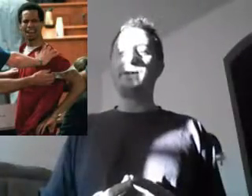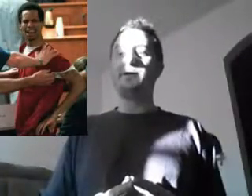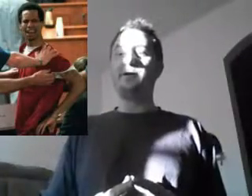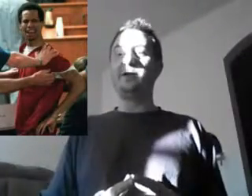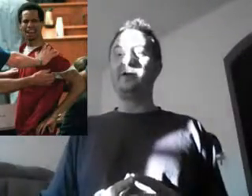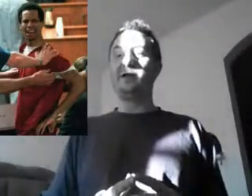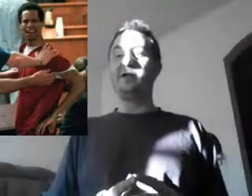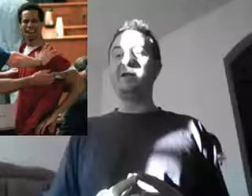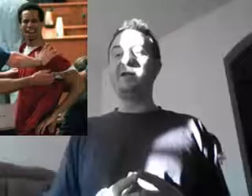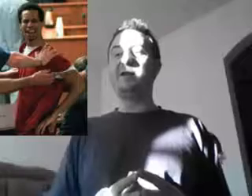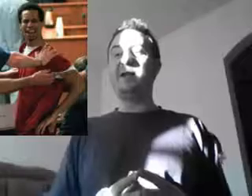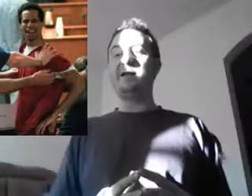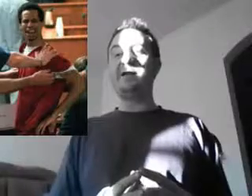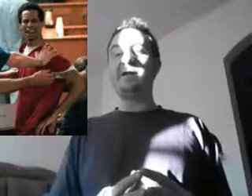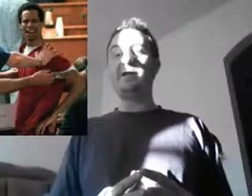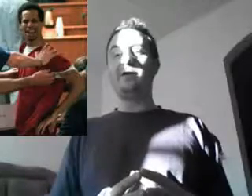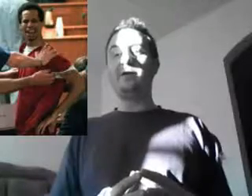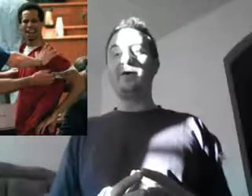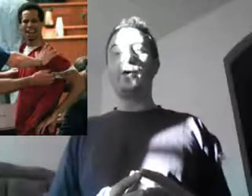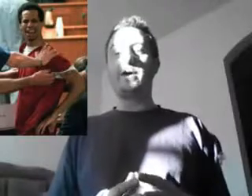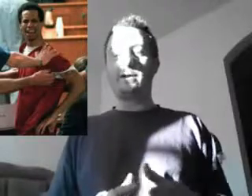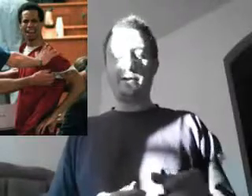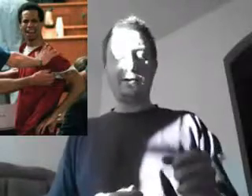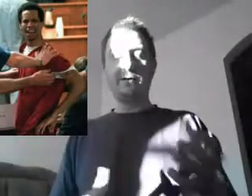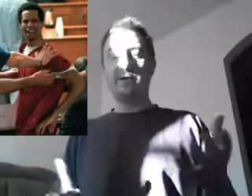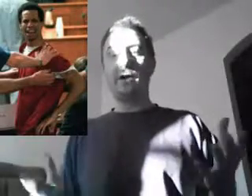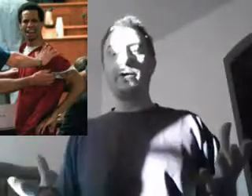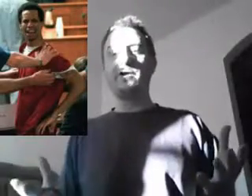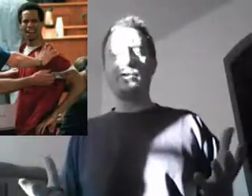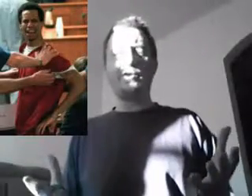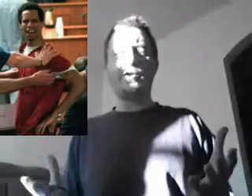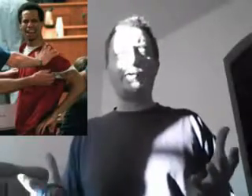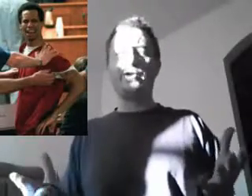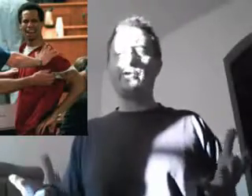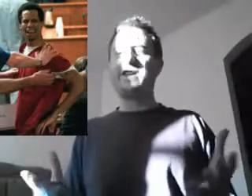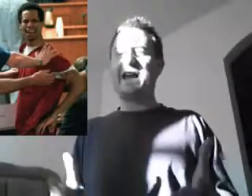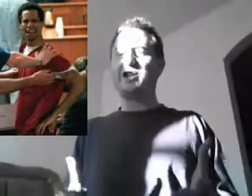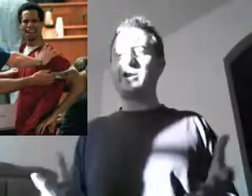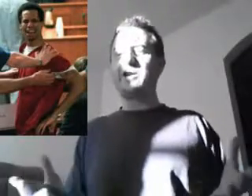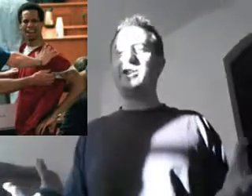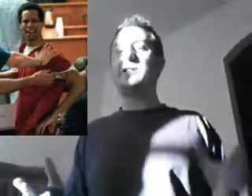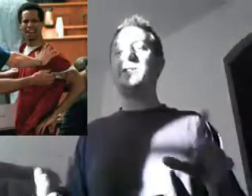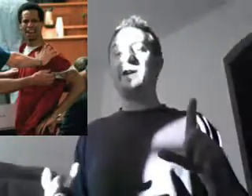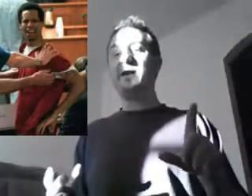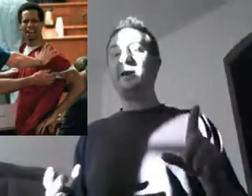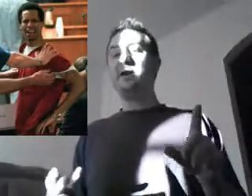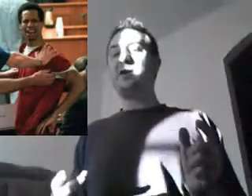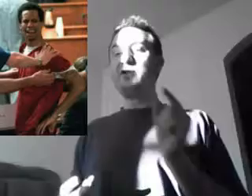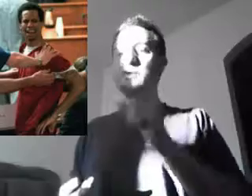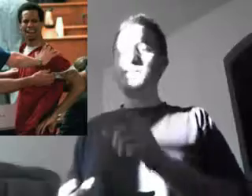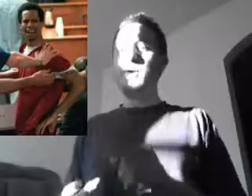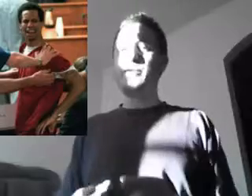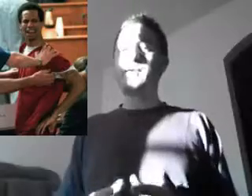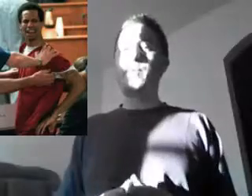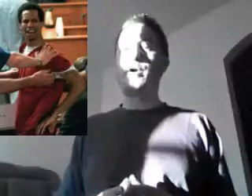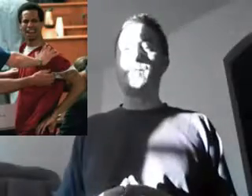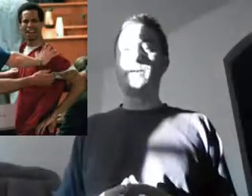the Chuck E. Cheese, takes the tokens, the tokens which you can only use at Chuck E. Cheese, and then goes to his mother's apartment,